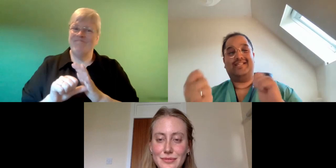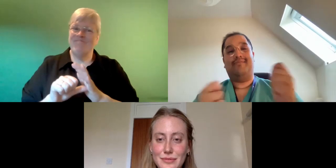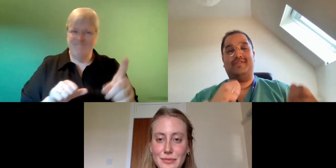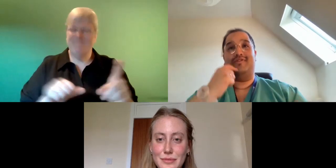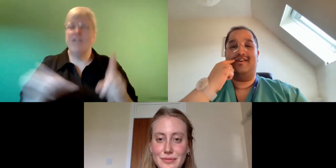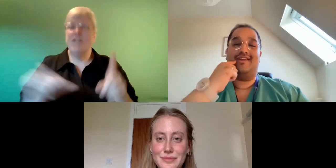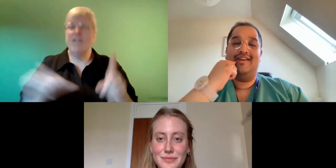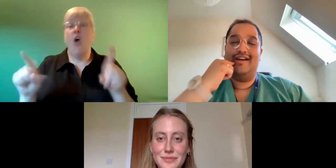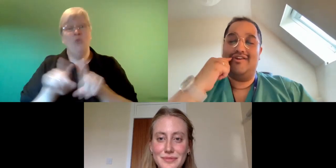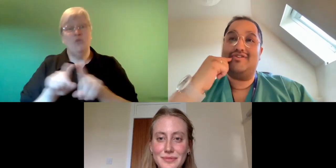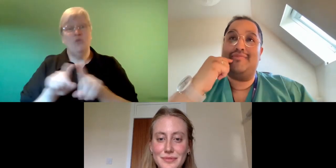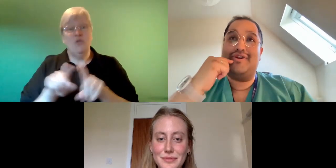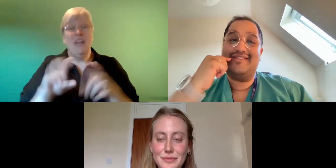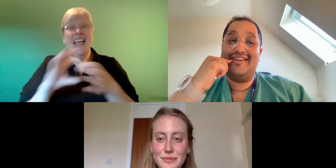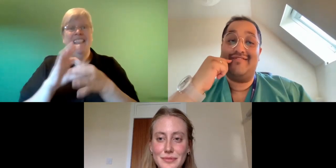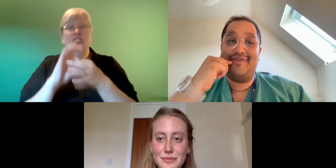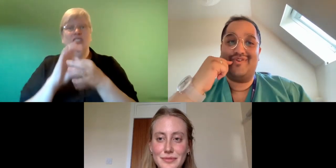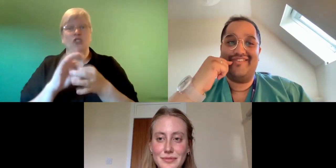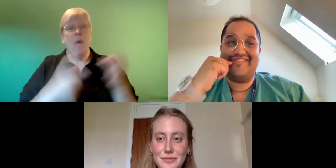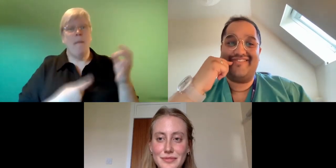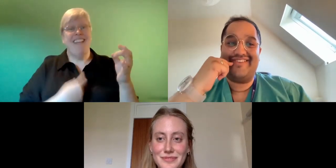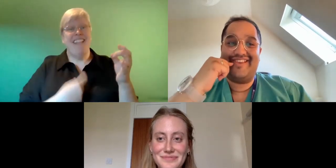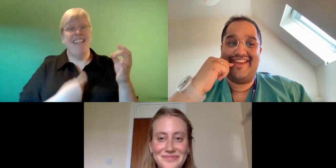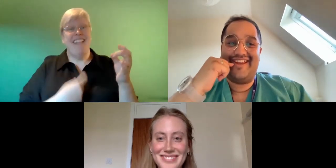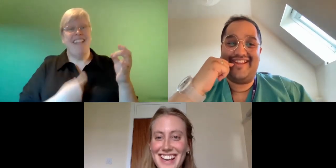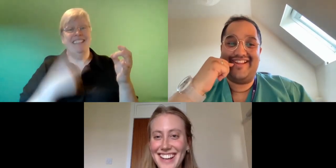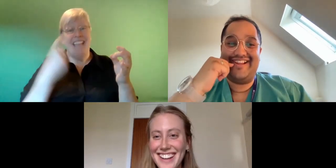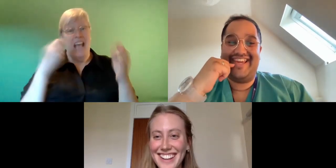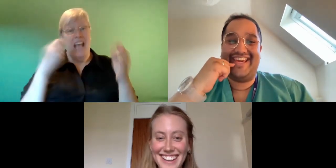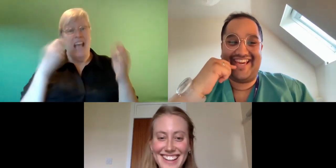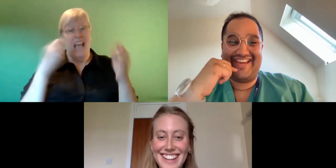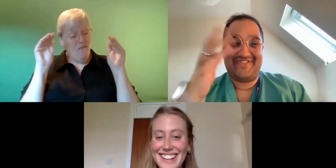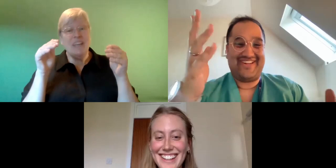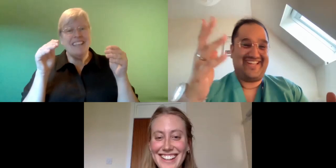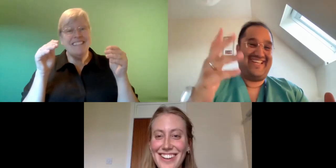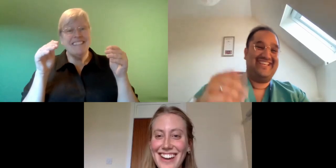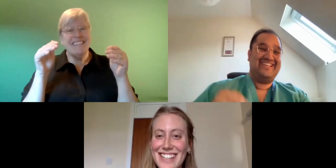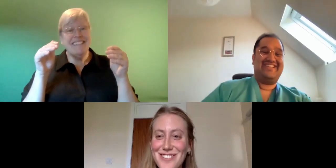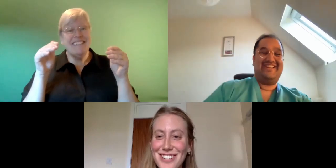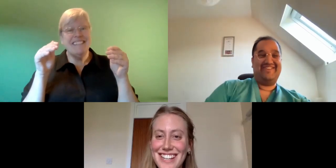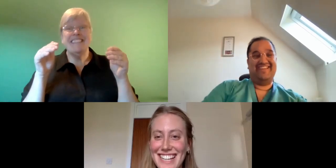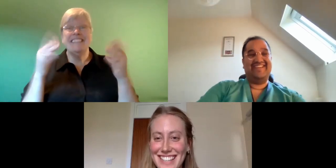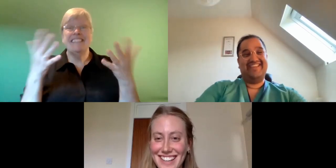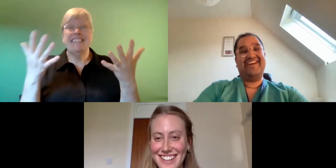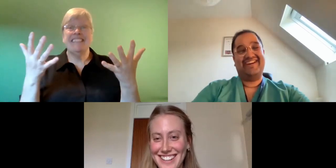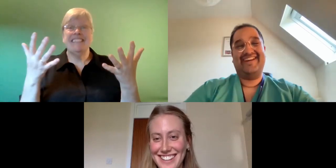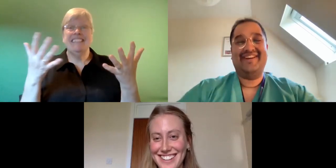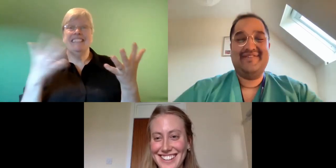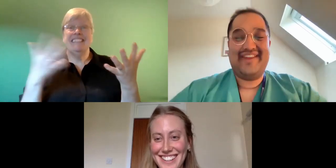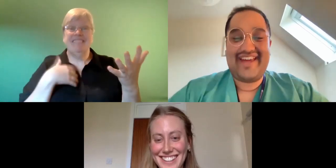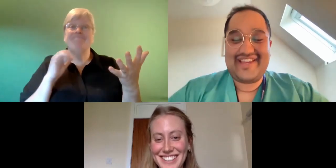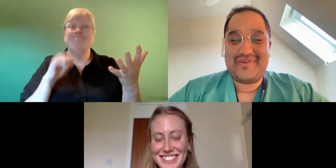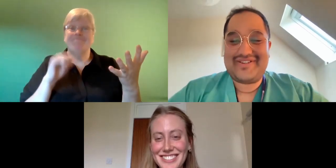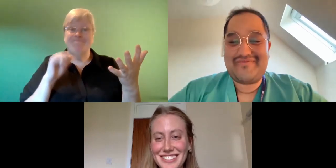personality types as well like i use somebody who can sit and focus um i like the next thing yeah